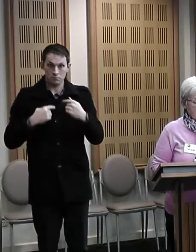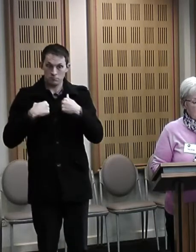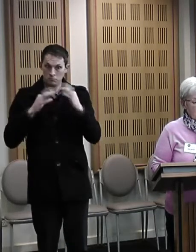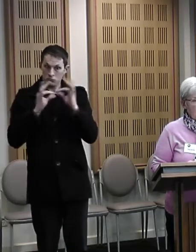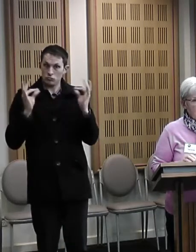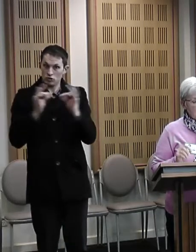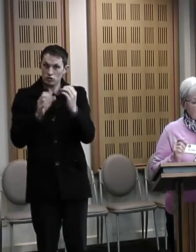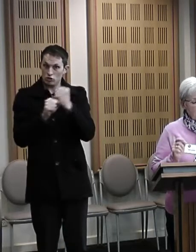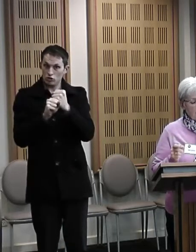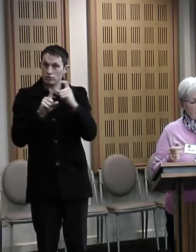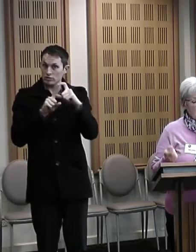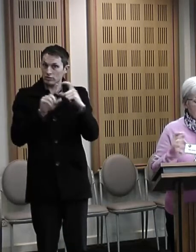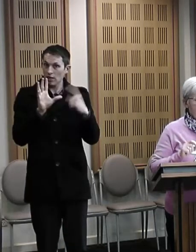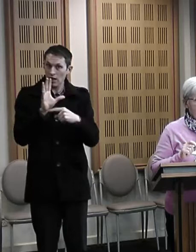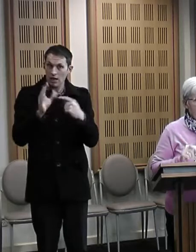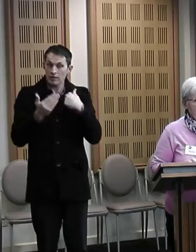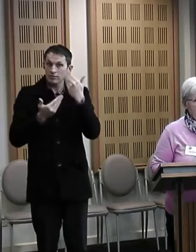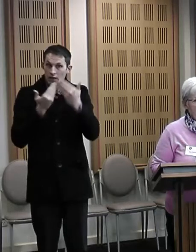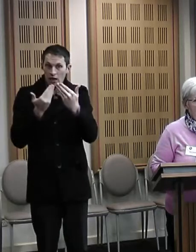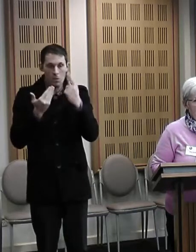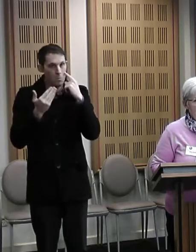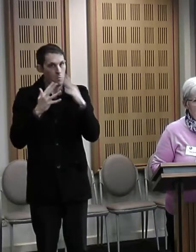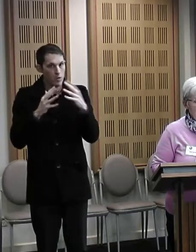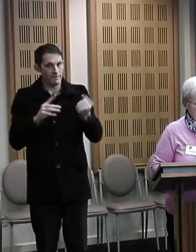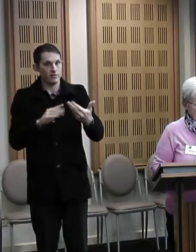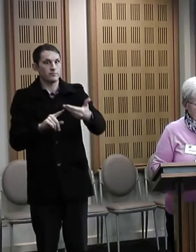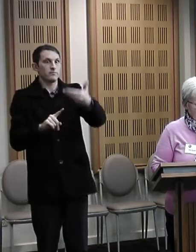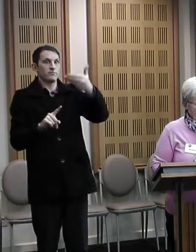I have to take you back just a little bit in time.